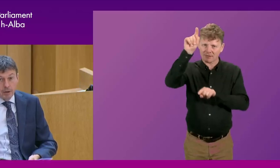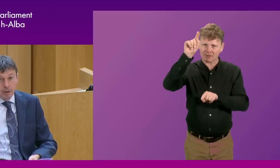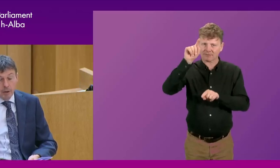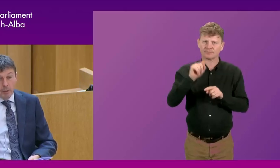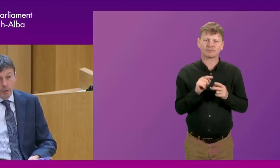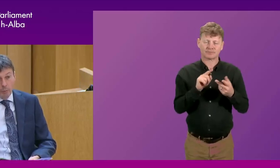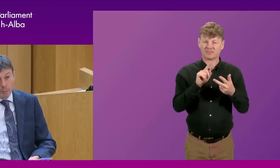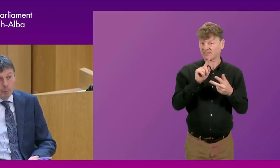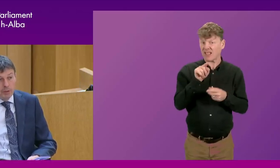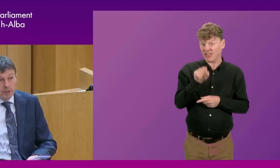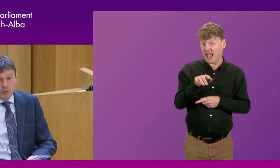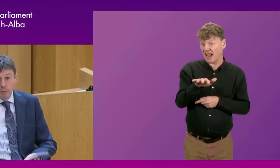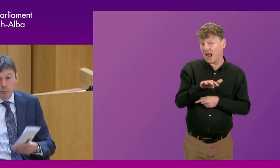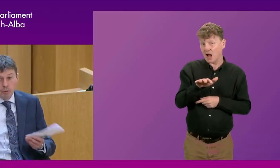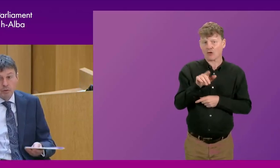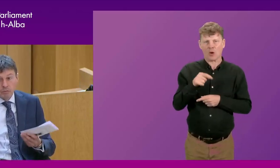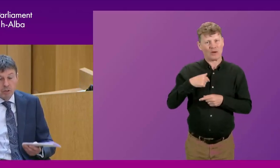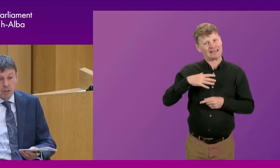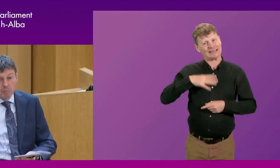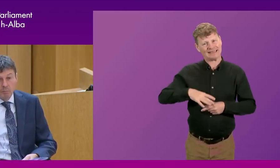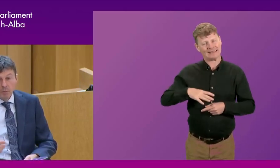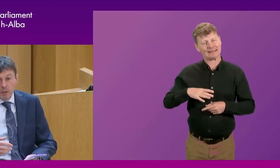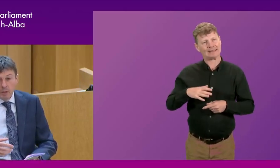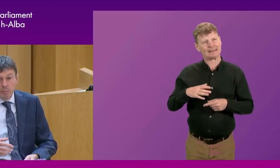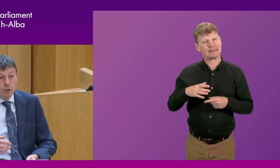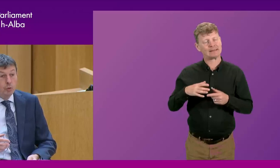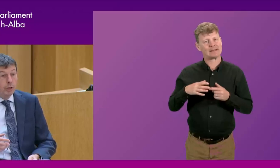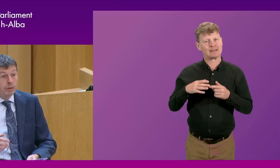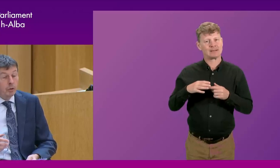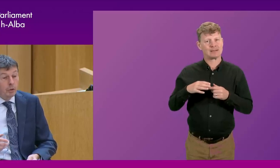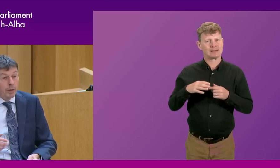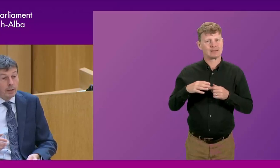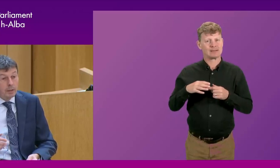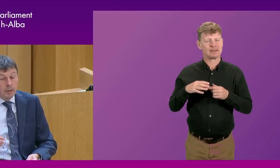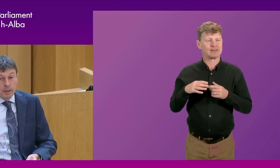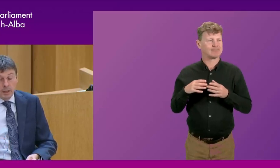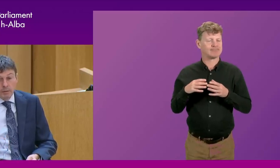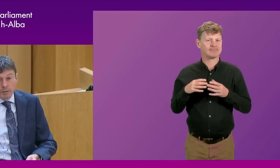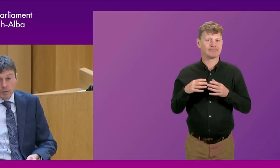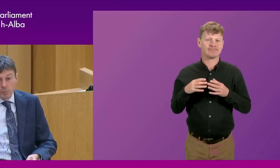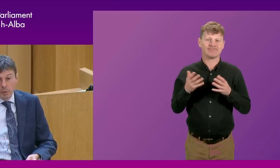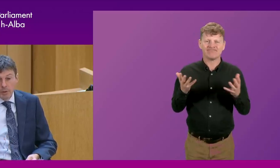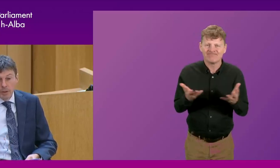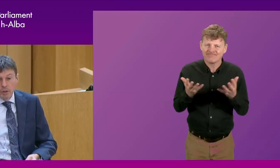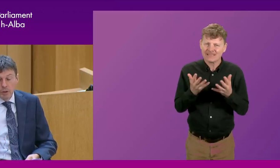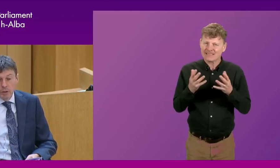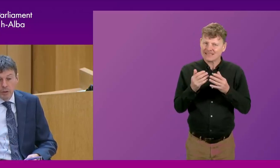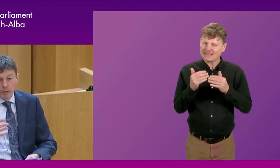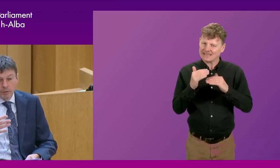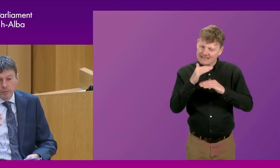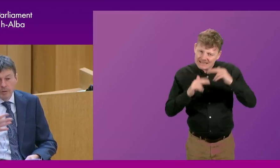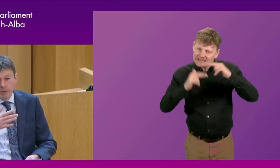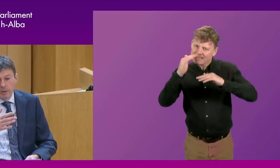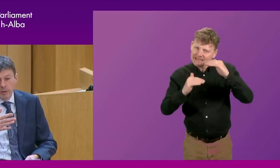that area that we probably need to do the most maturing, if I call it that. The Scottish Parliament initially,